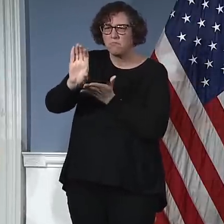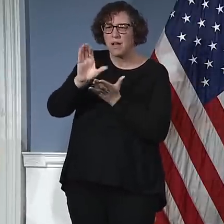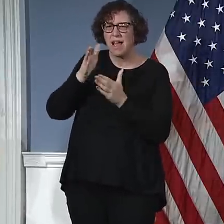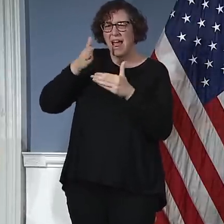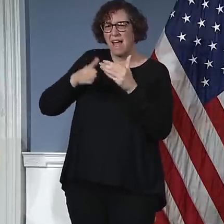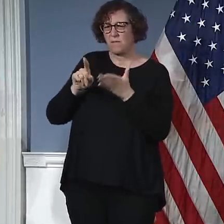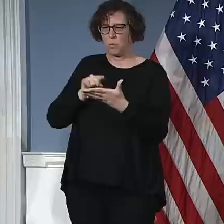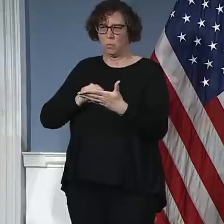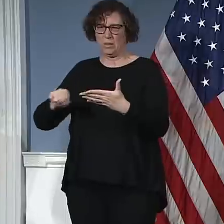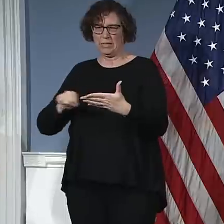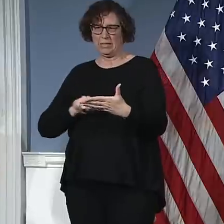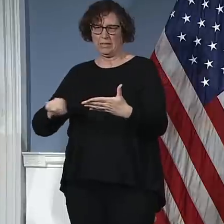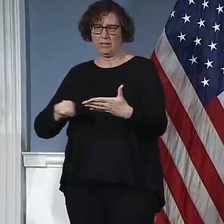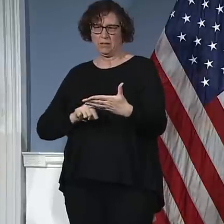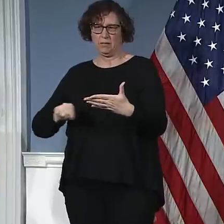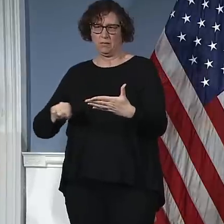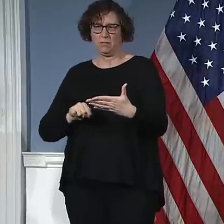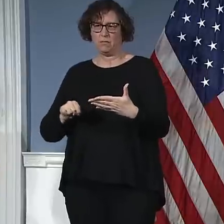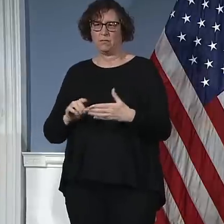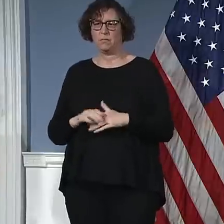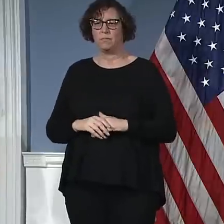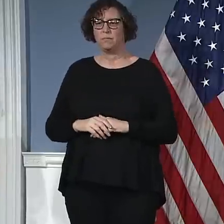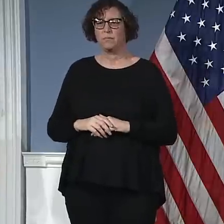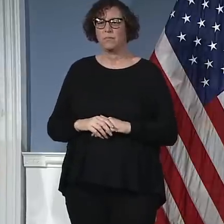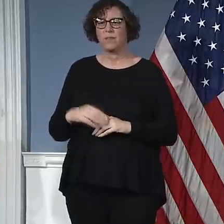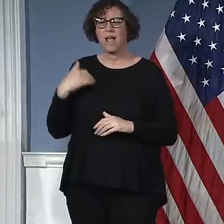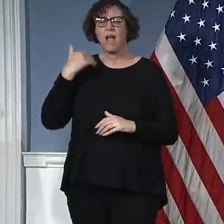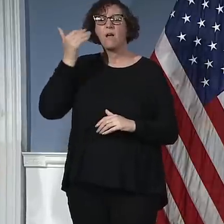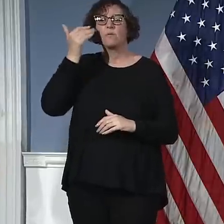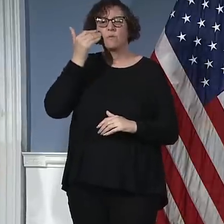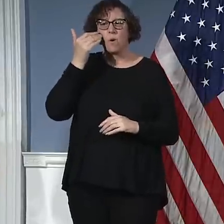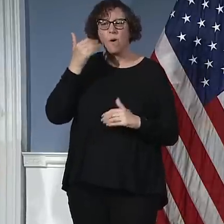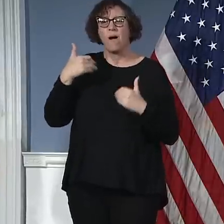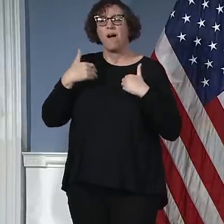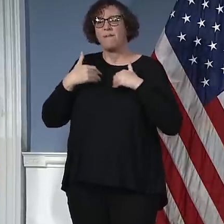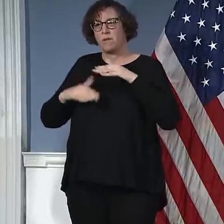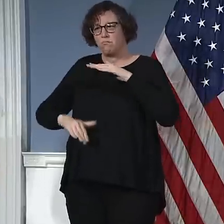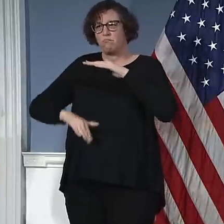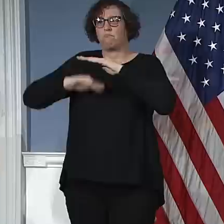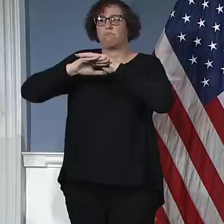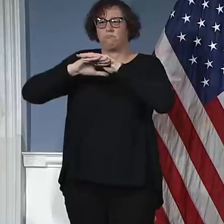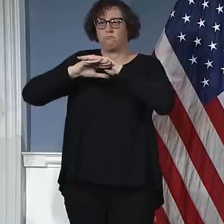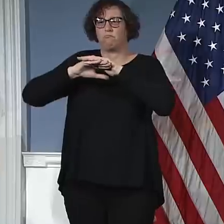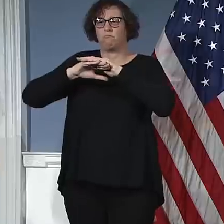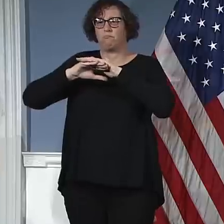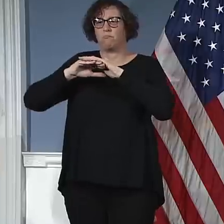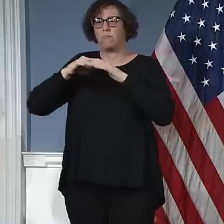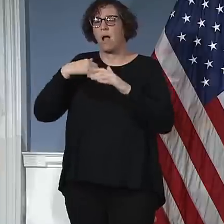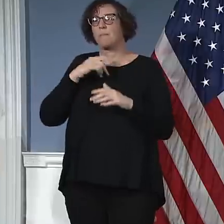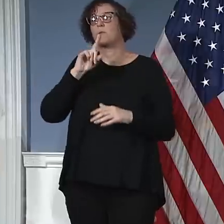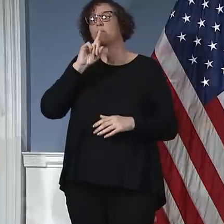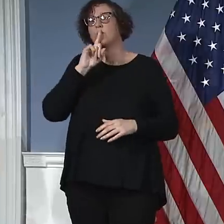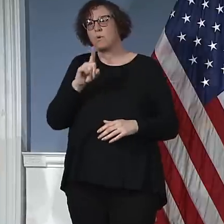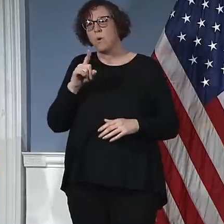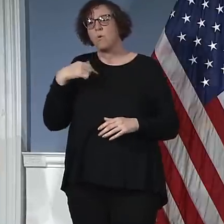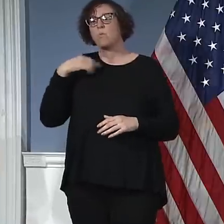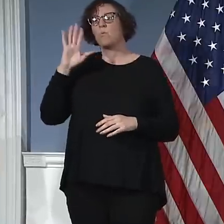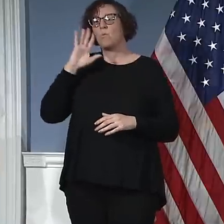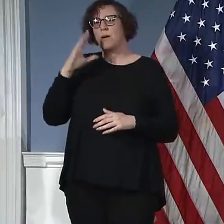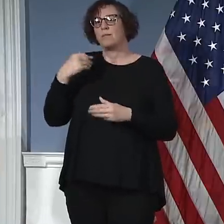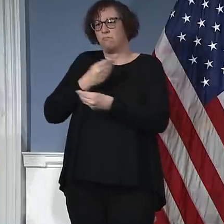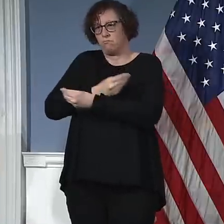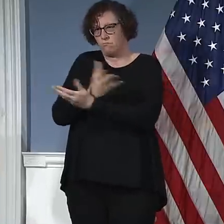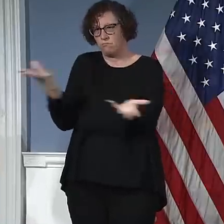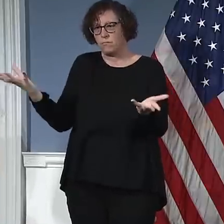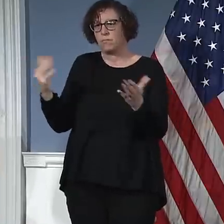Both definitely have limits. I'm certain we will max out both of them, but I hope it will help